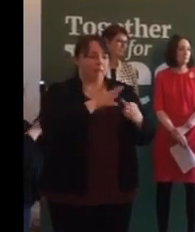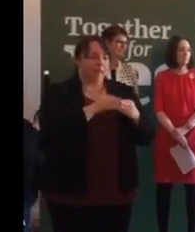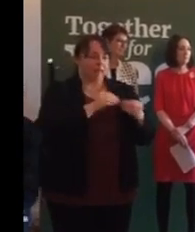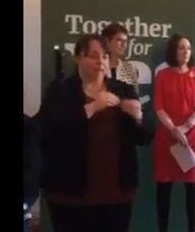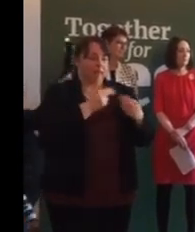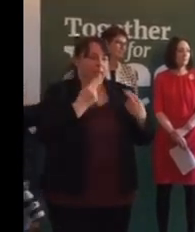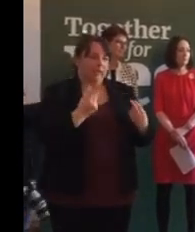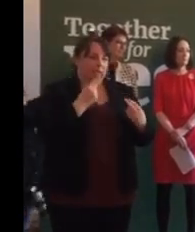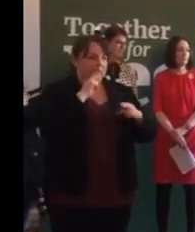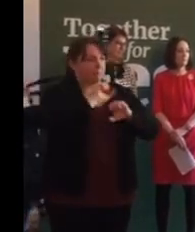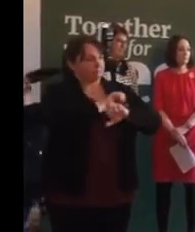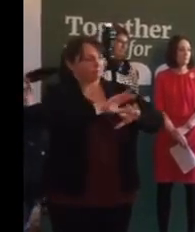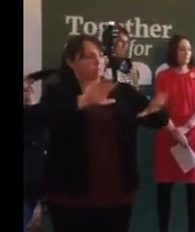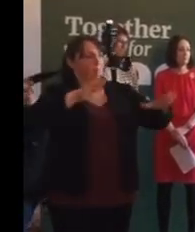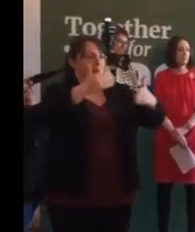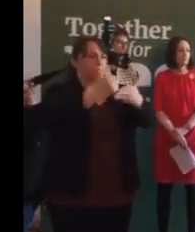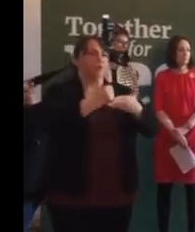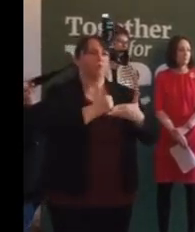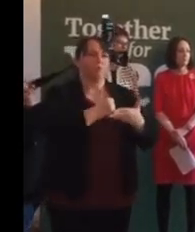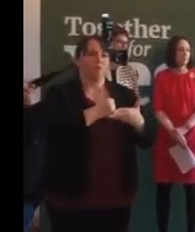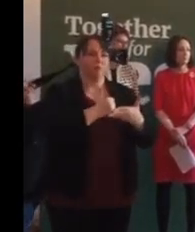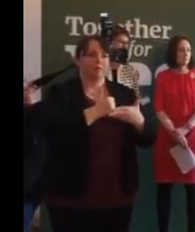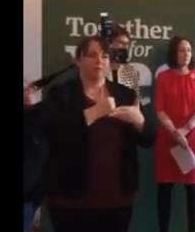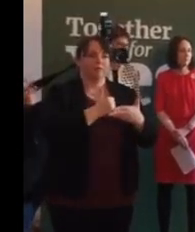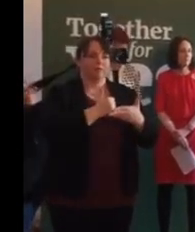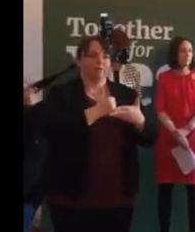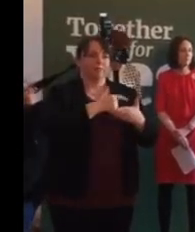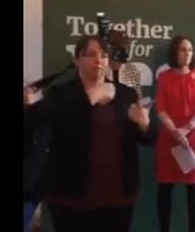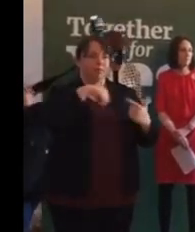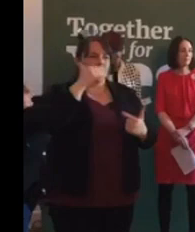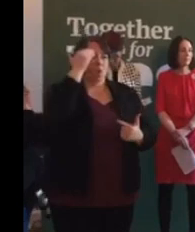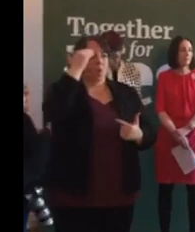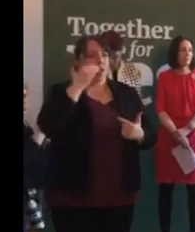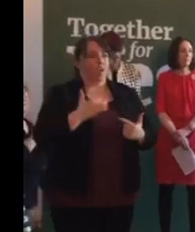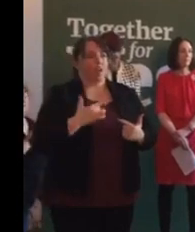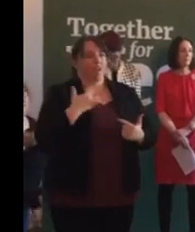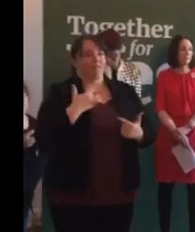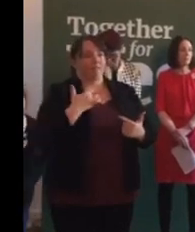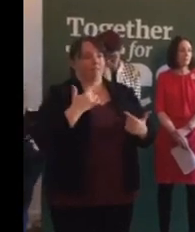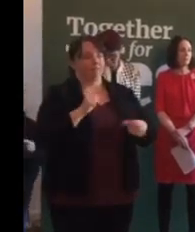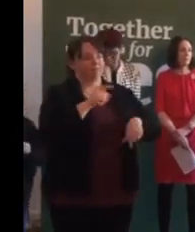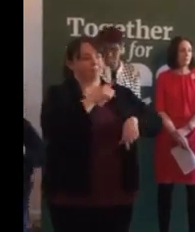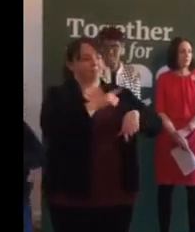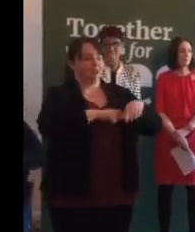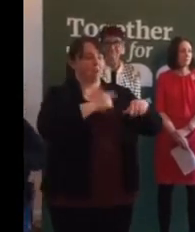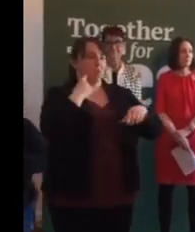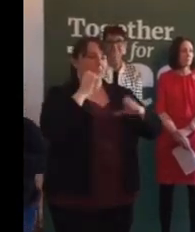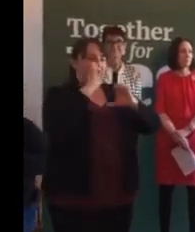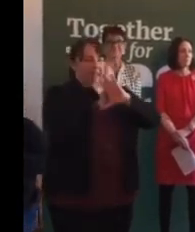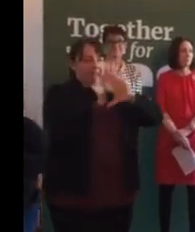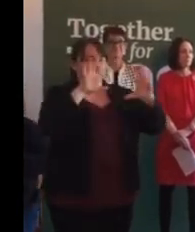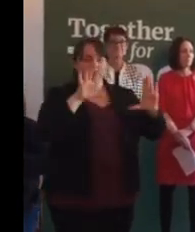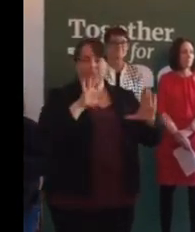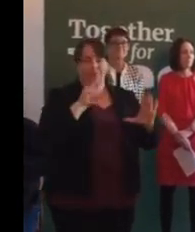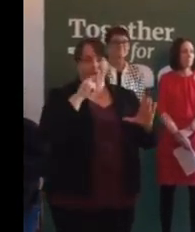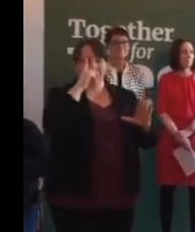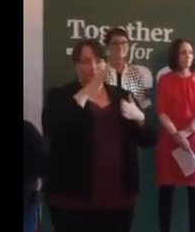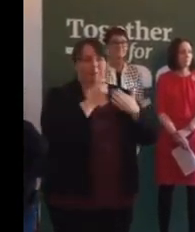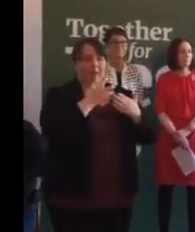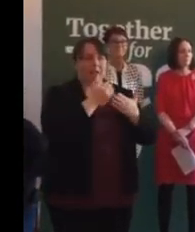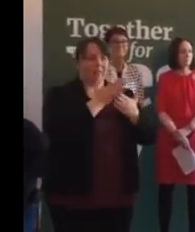public support. We know that life is not black and white. It is sometimes grey and complex.